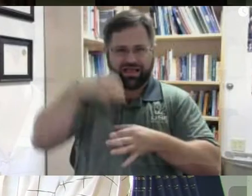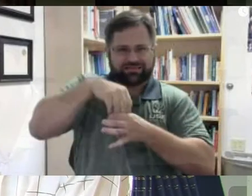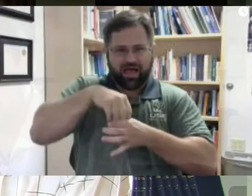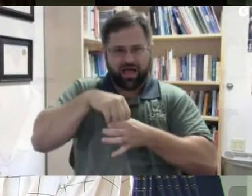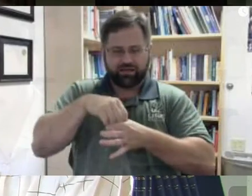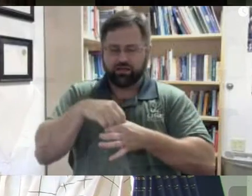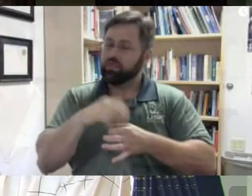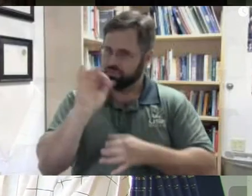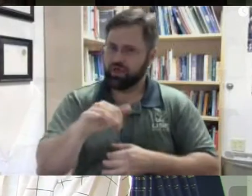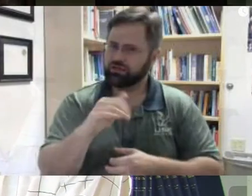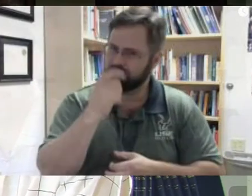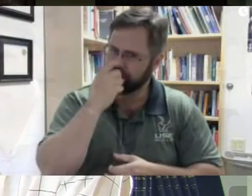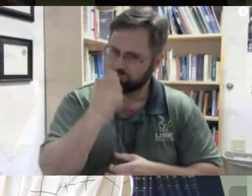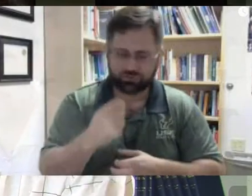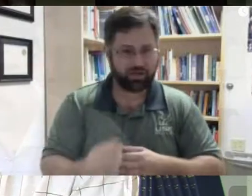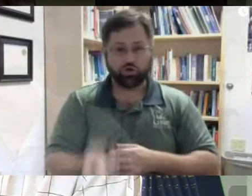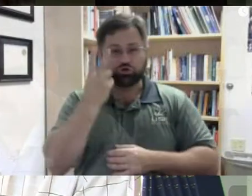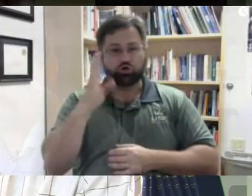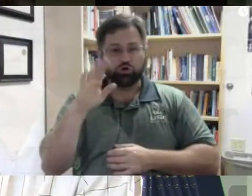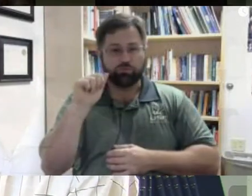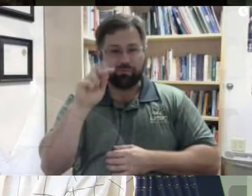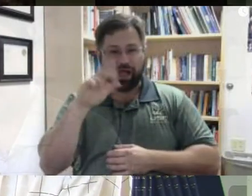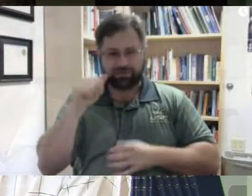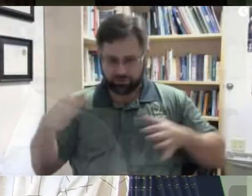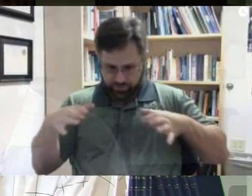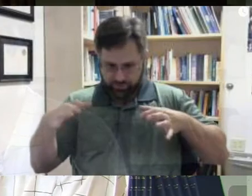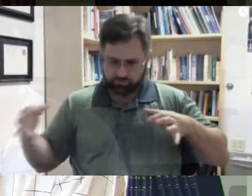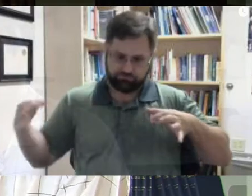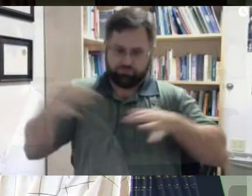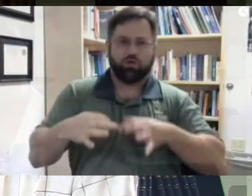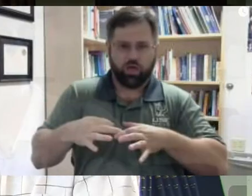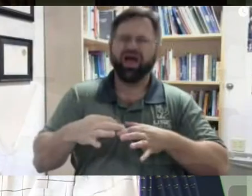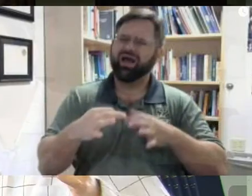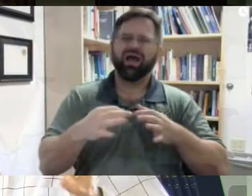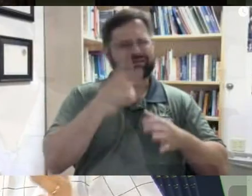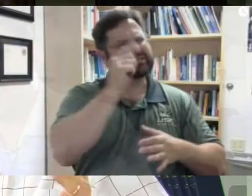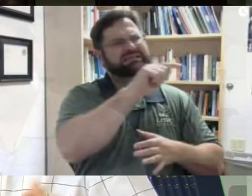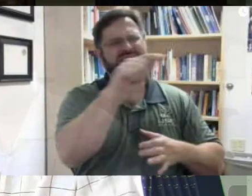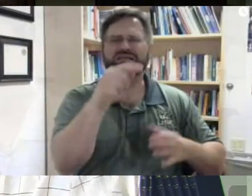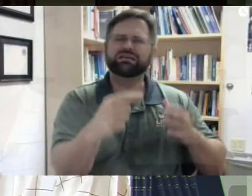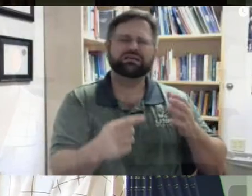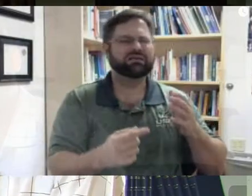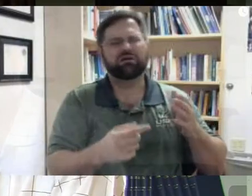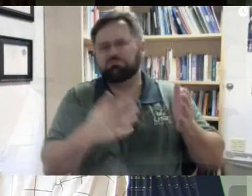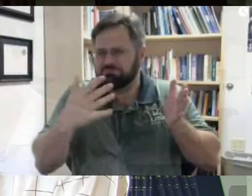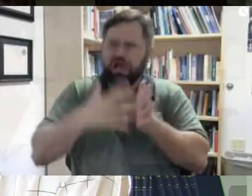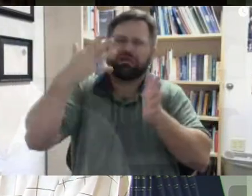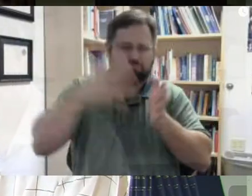very rarely between bacteria, but we know of the odd example. And I think that this gave rise to this huge potential.